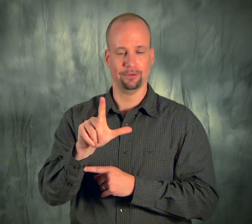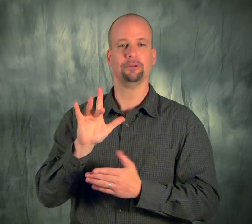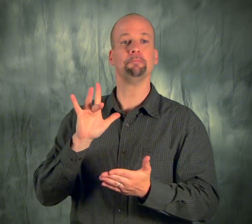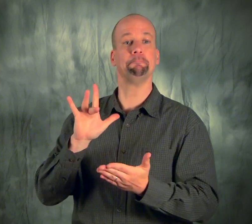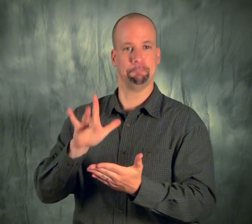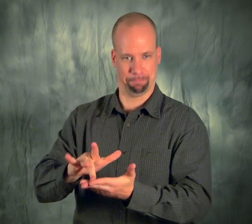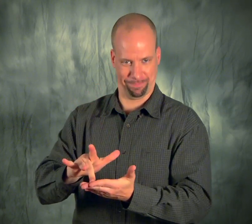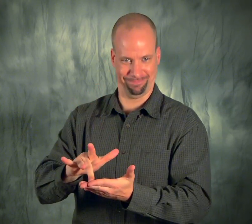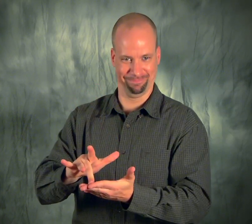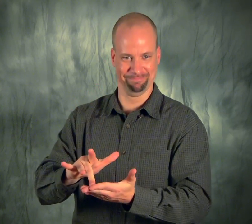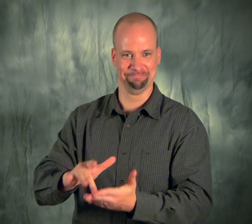Then press Select.